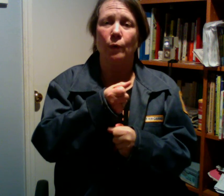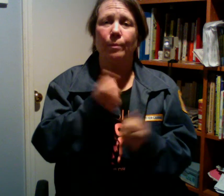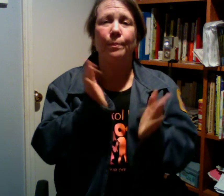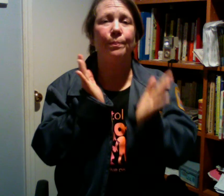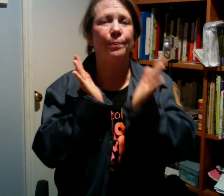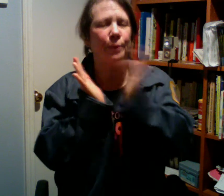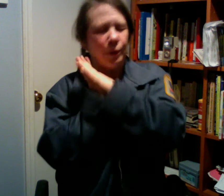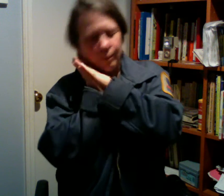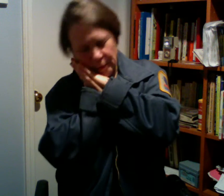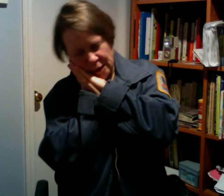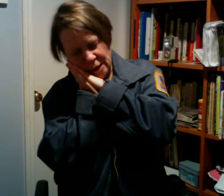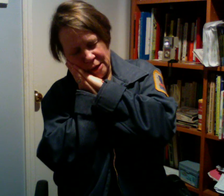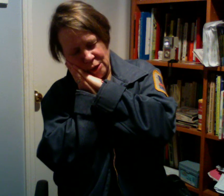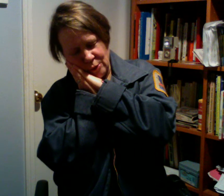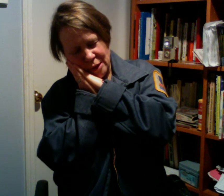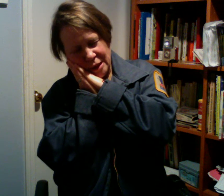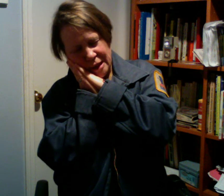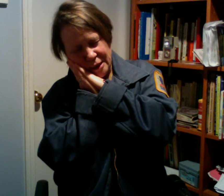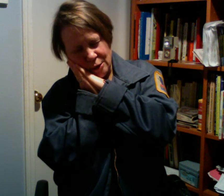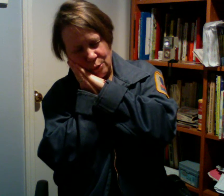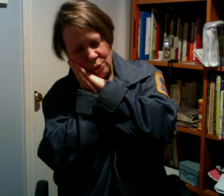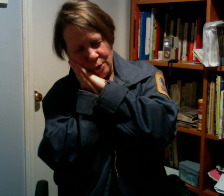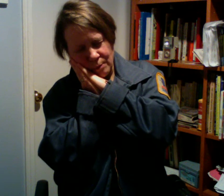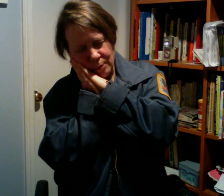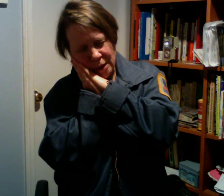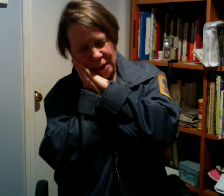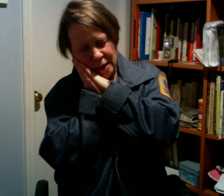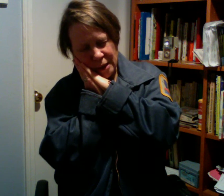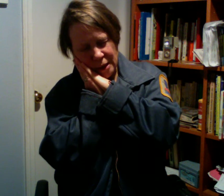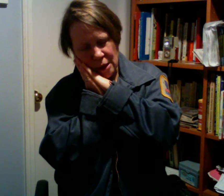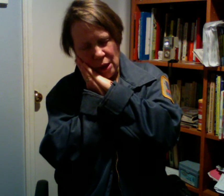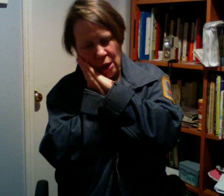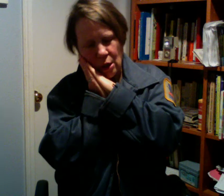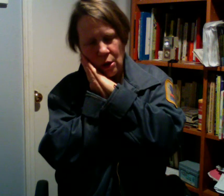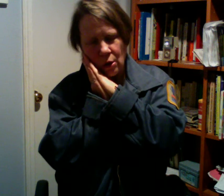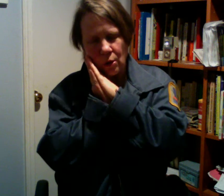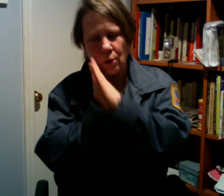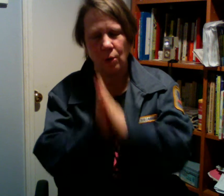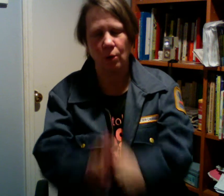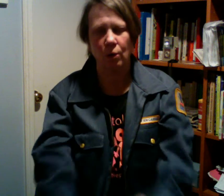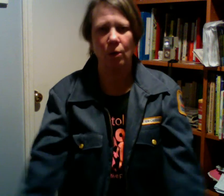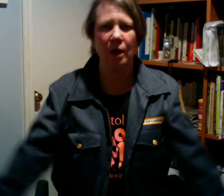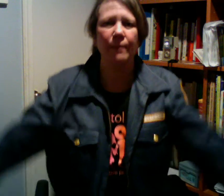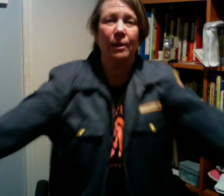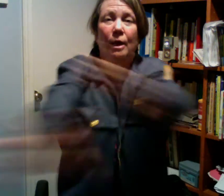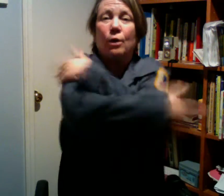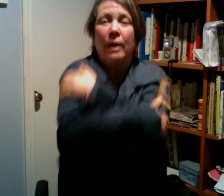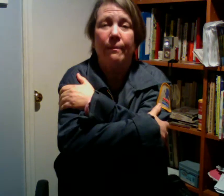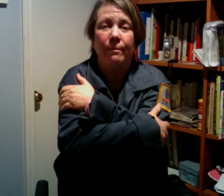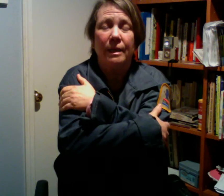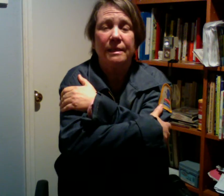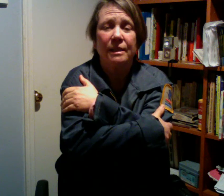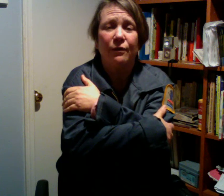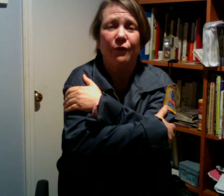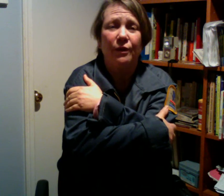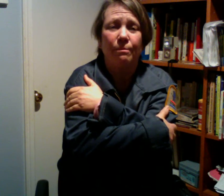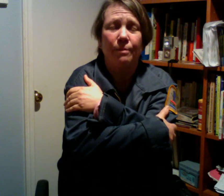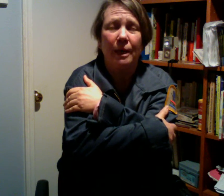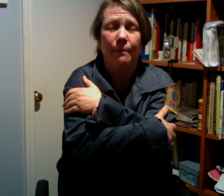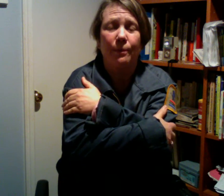Put me into a nice warm bed. Oh, I'm gonna wrap myself in paper.